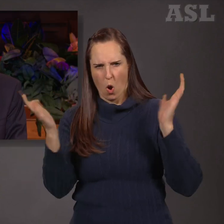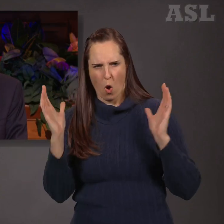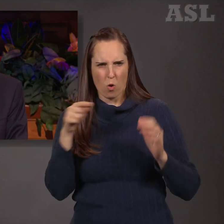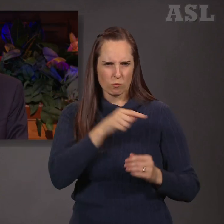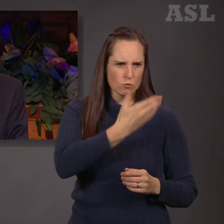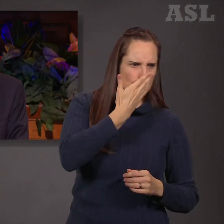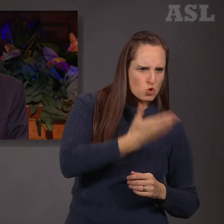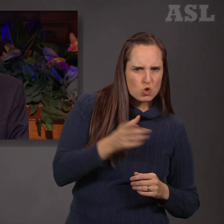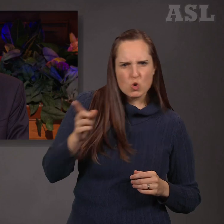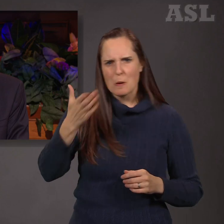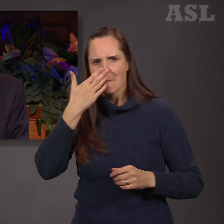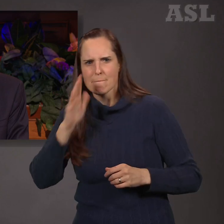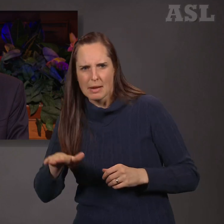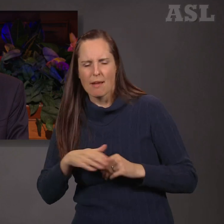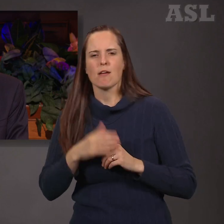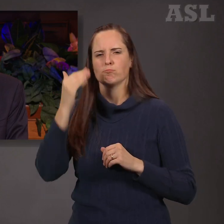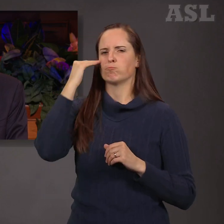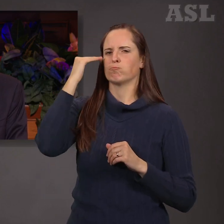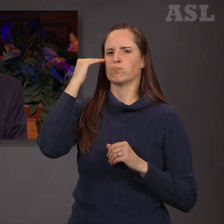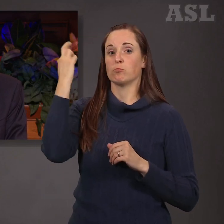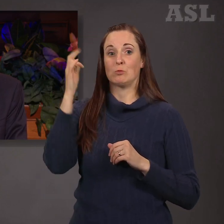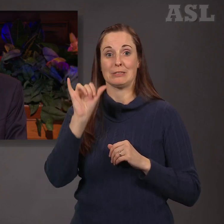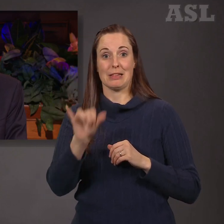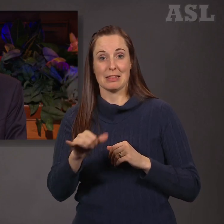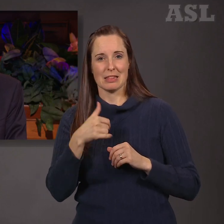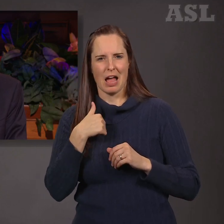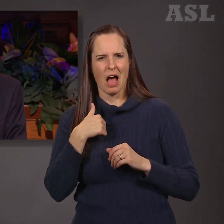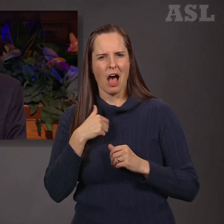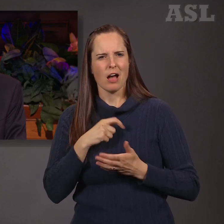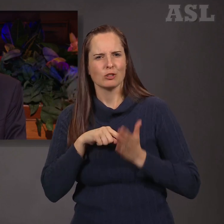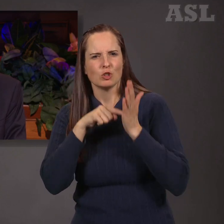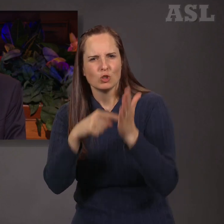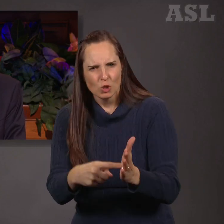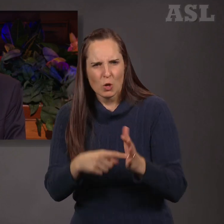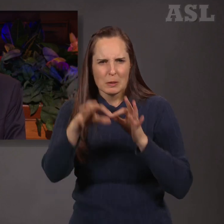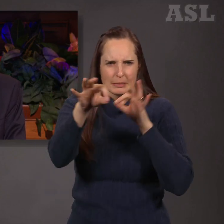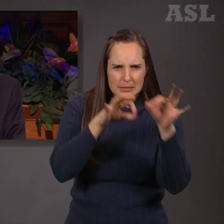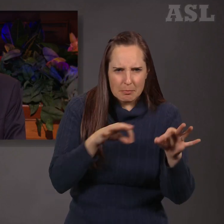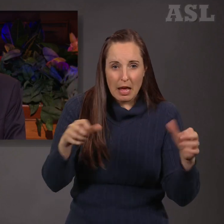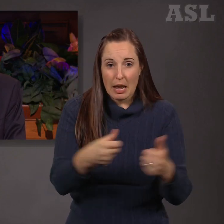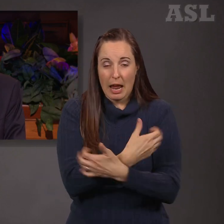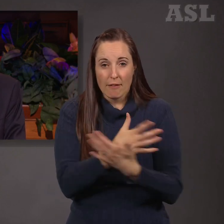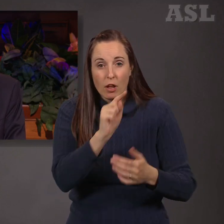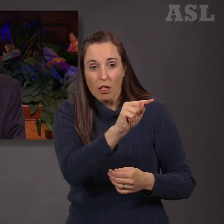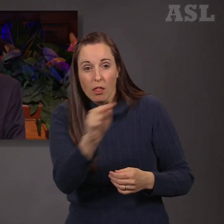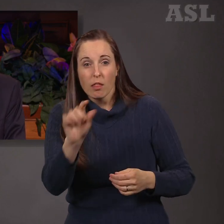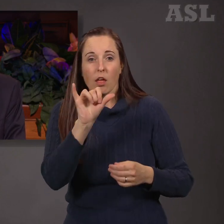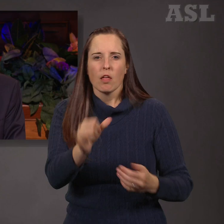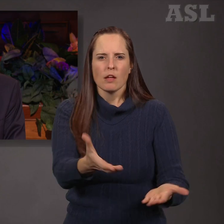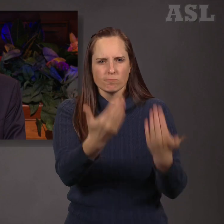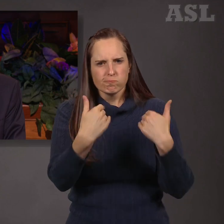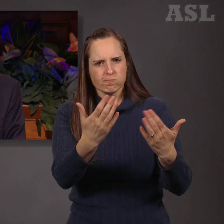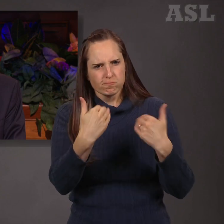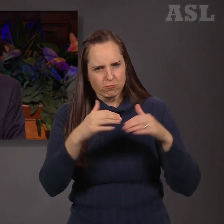unto you the way to judge. For everything which inviteth to do good and to persuade to believe in Christ